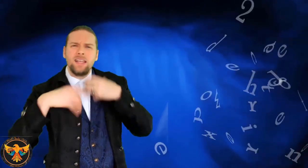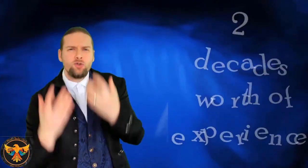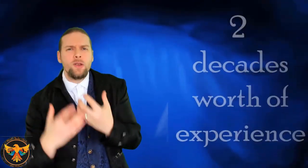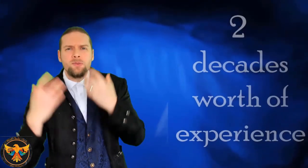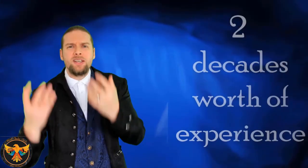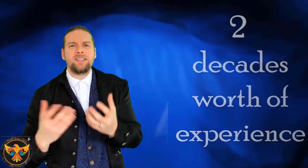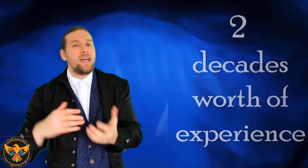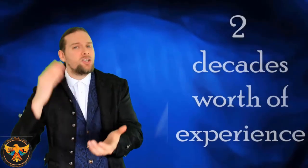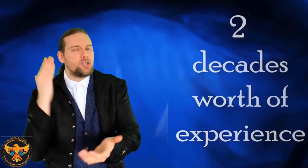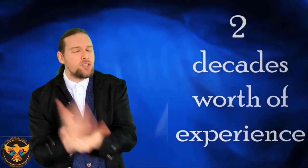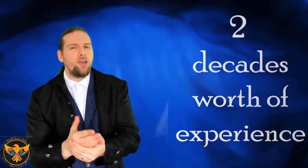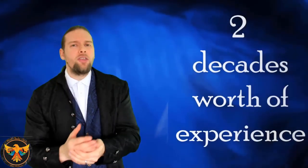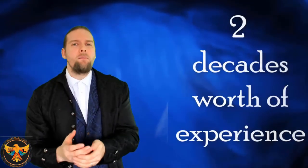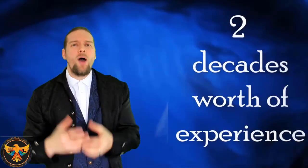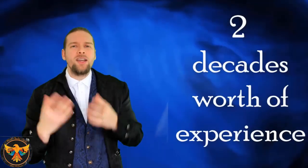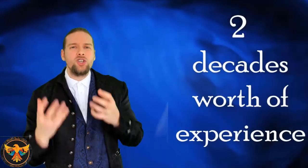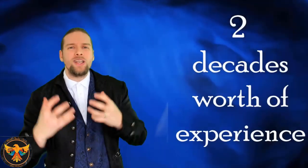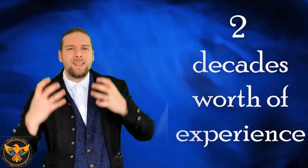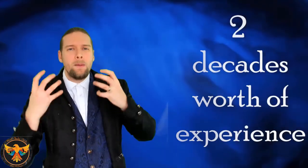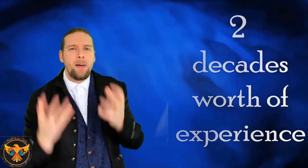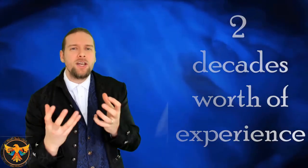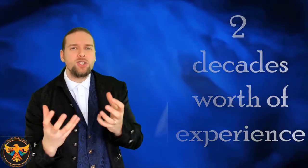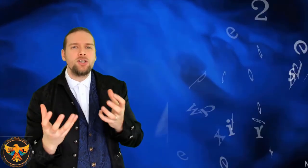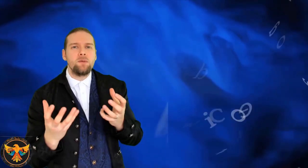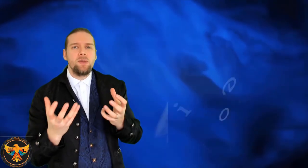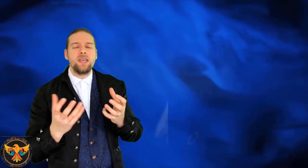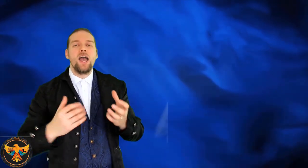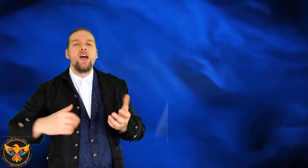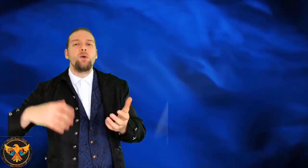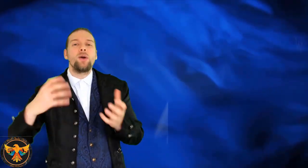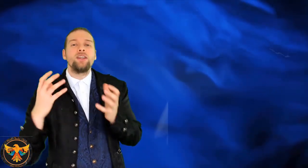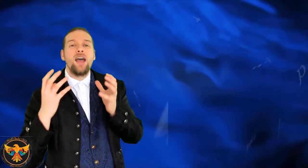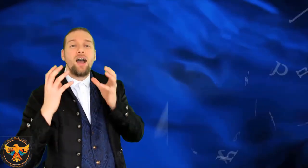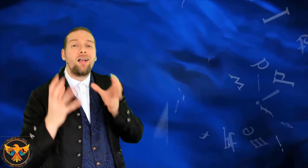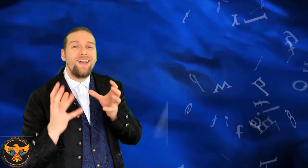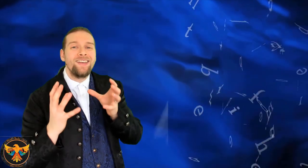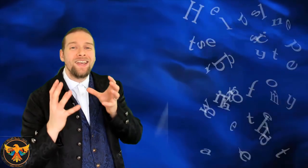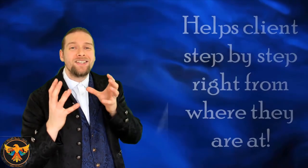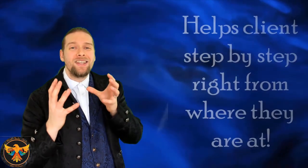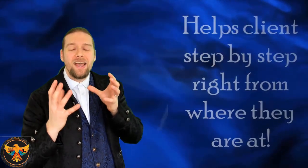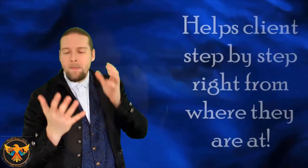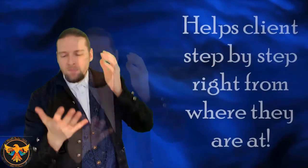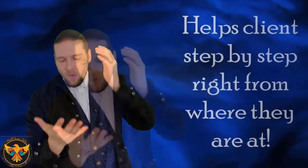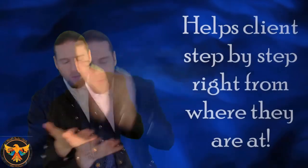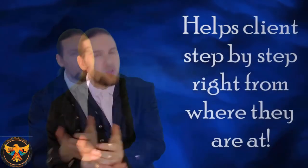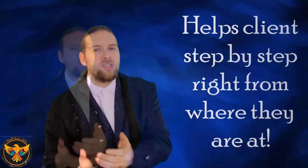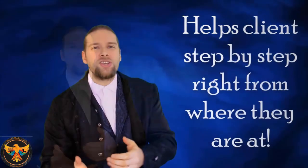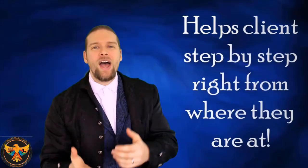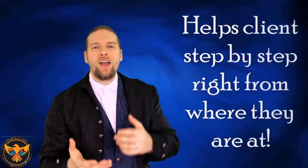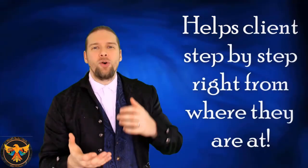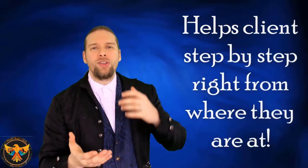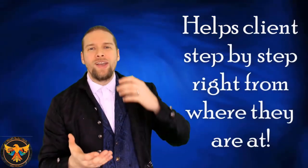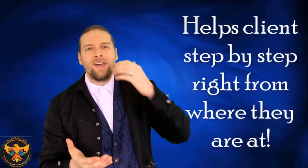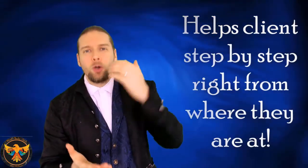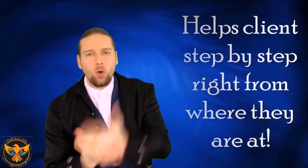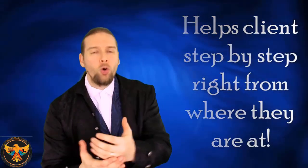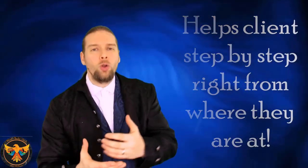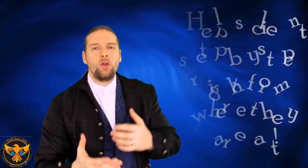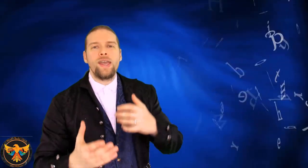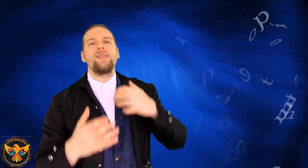dreams, their desires, because there's nothing more energetic and passionate to me than when a client gets their first desire or they get that goal or they